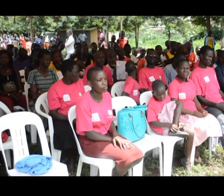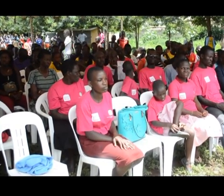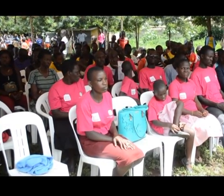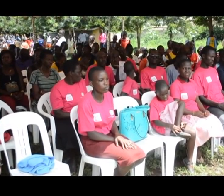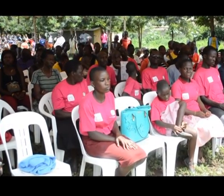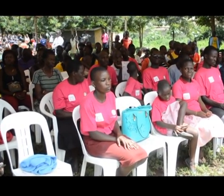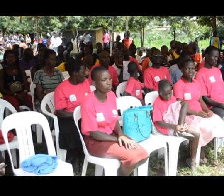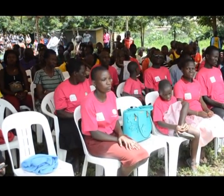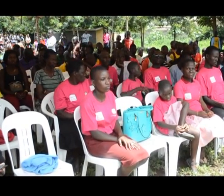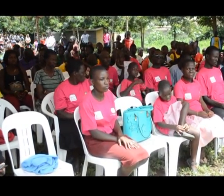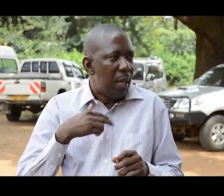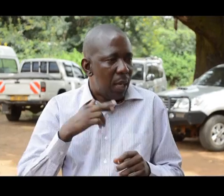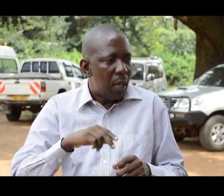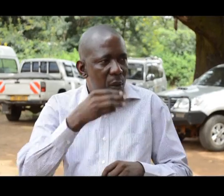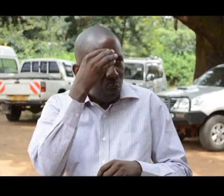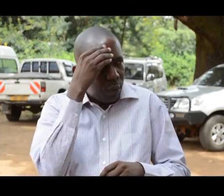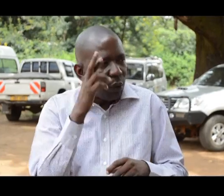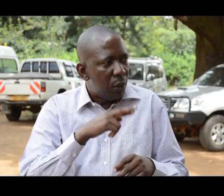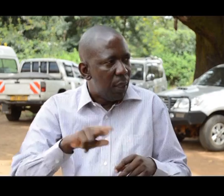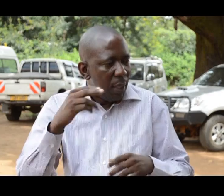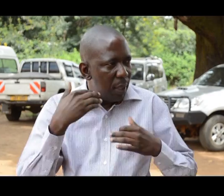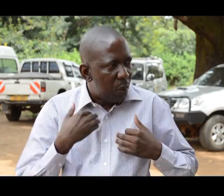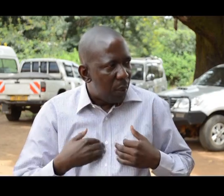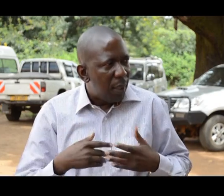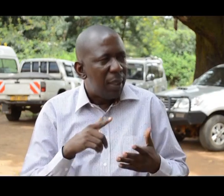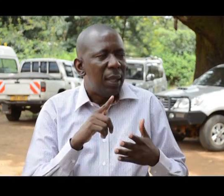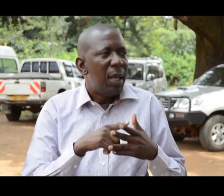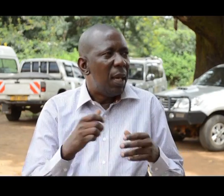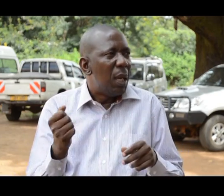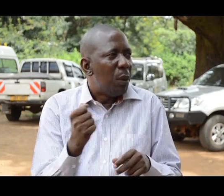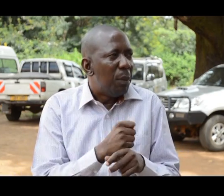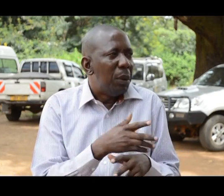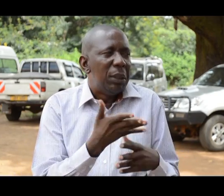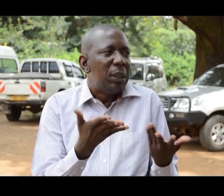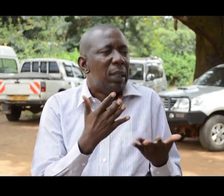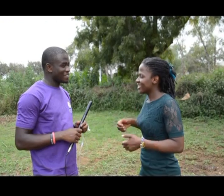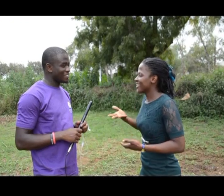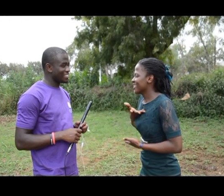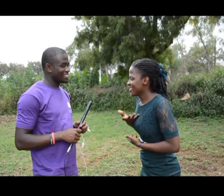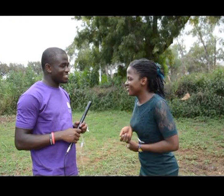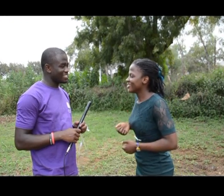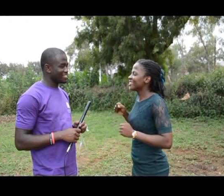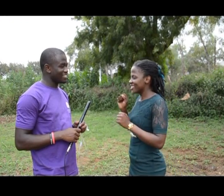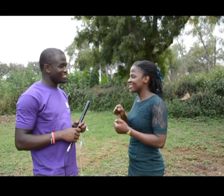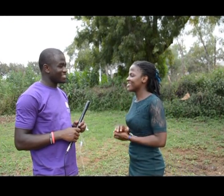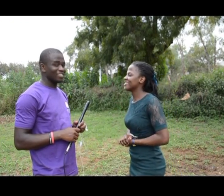services, but they do not know how to demand for these rights. So we felt that this lecture will raise awareness,